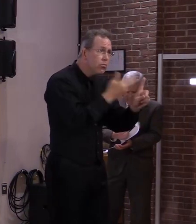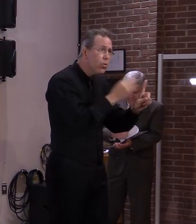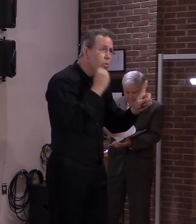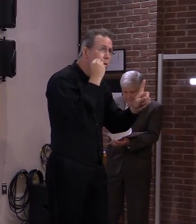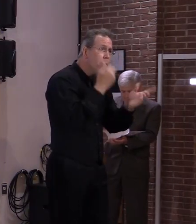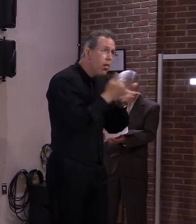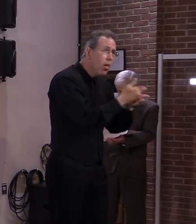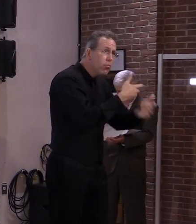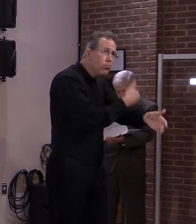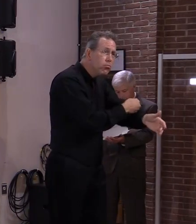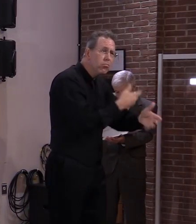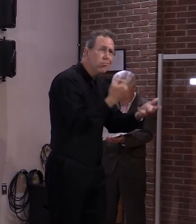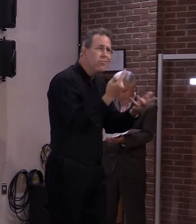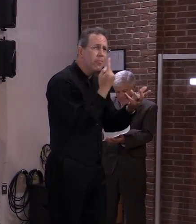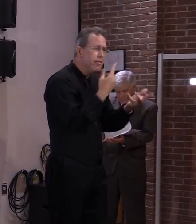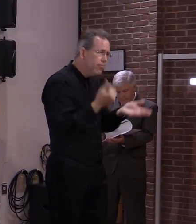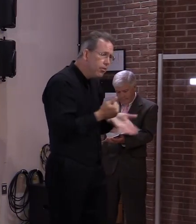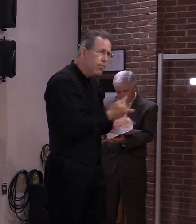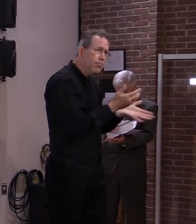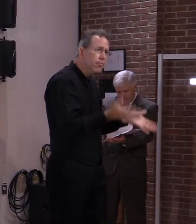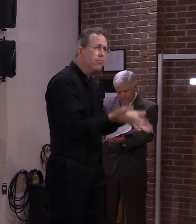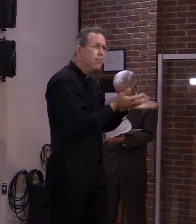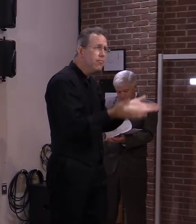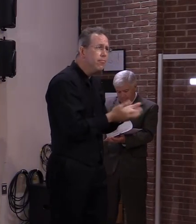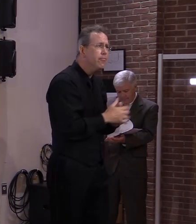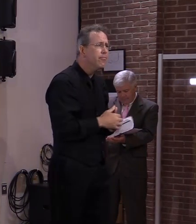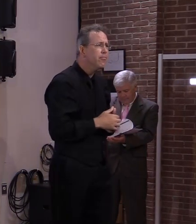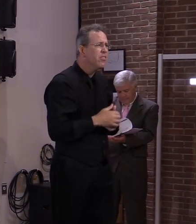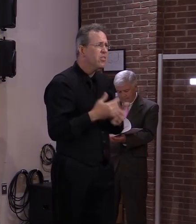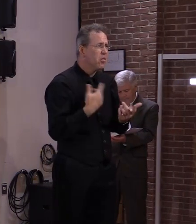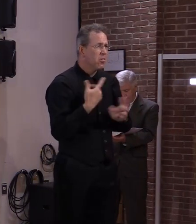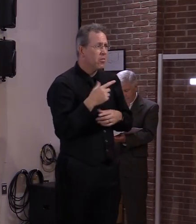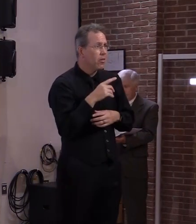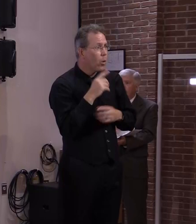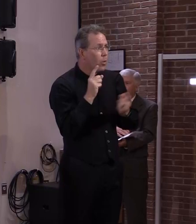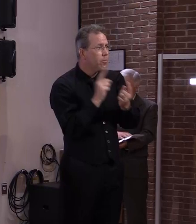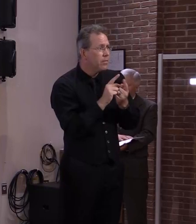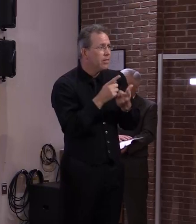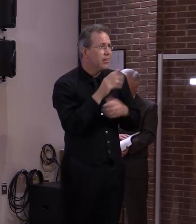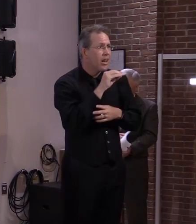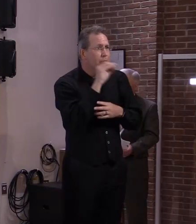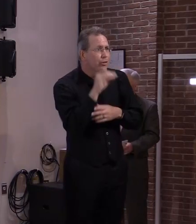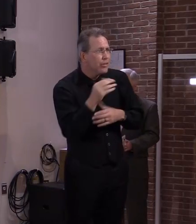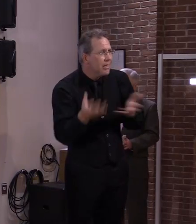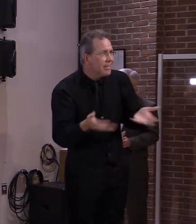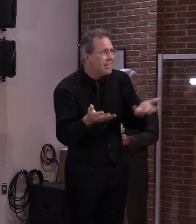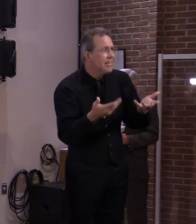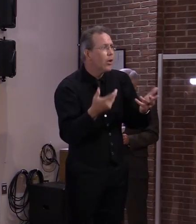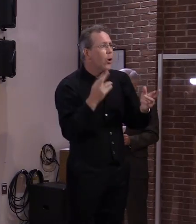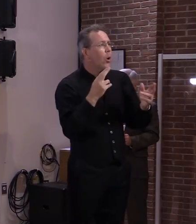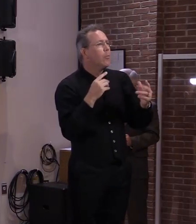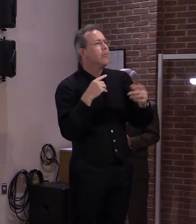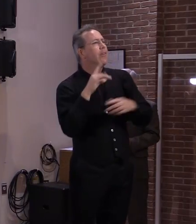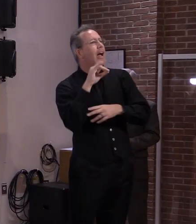to that 80 percent in that region and we'll see what happens but we'll continue our efforts